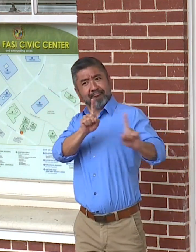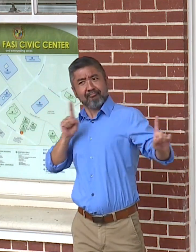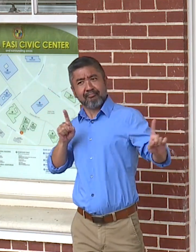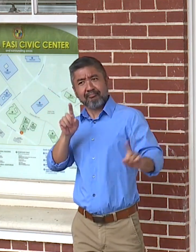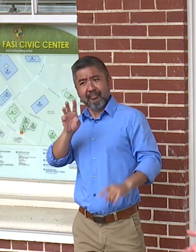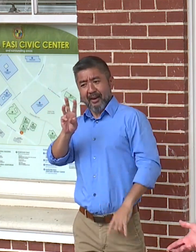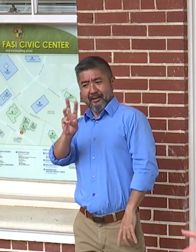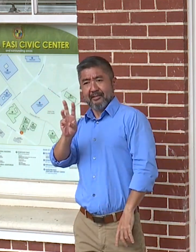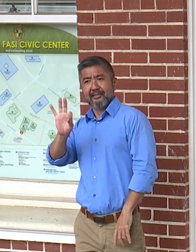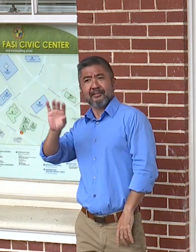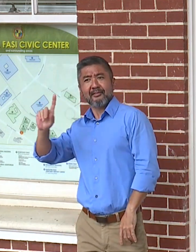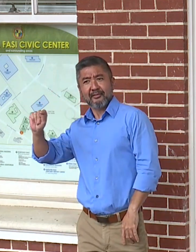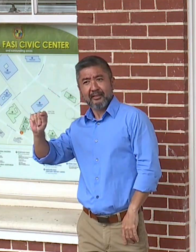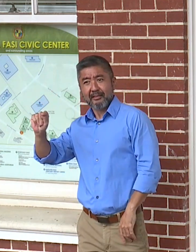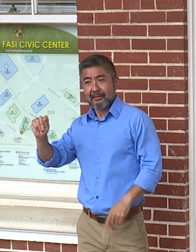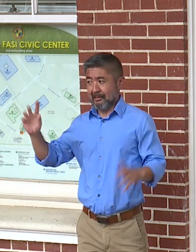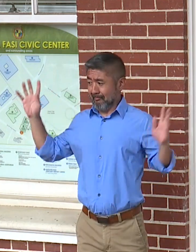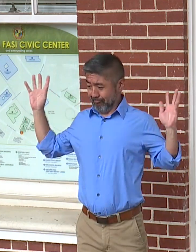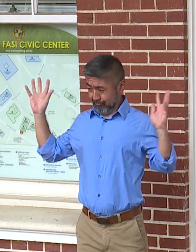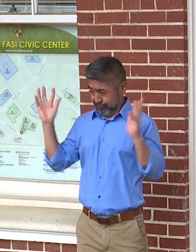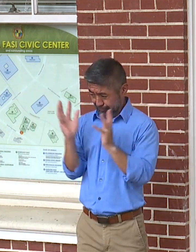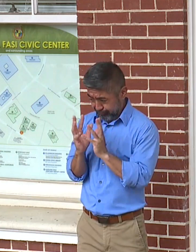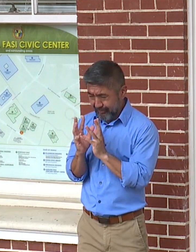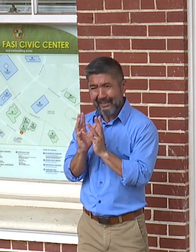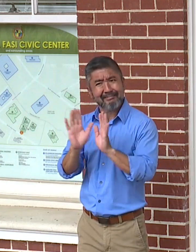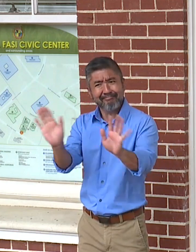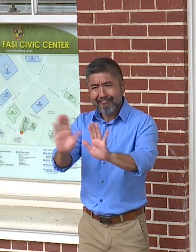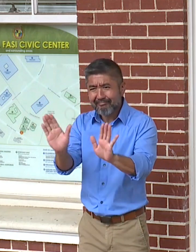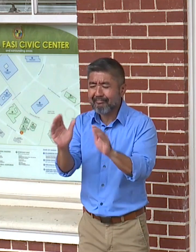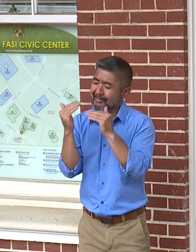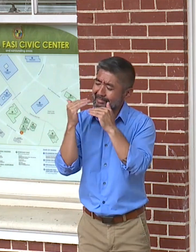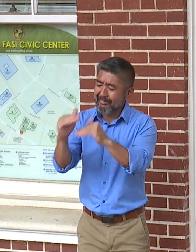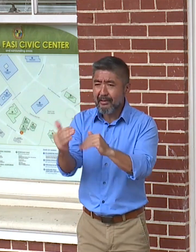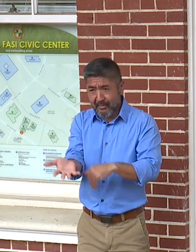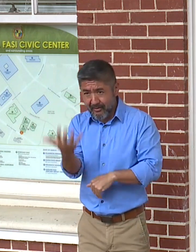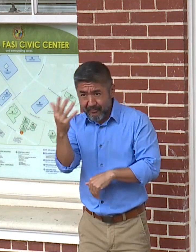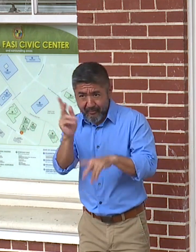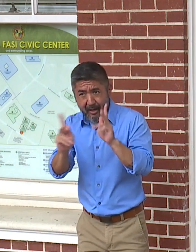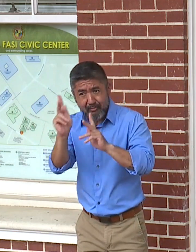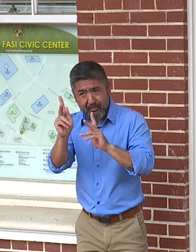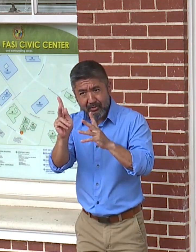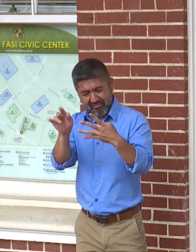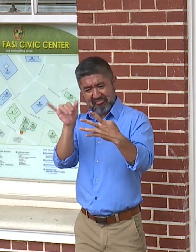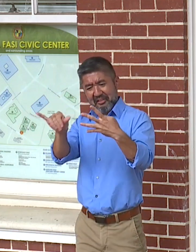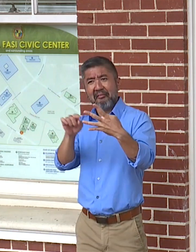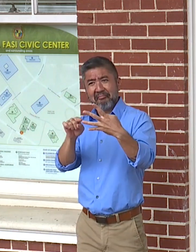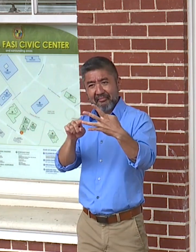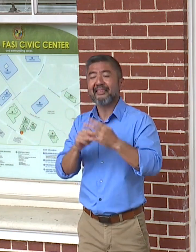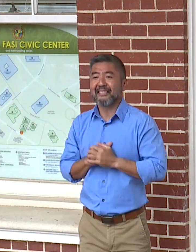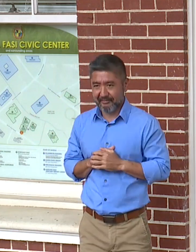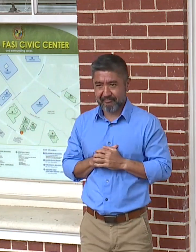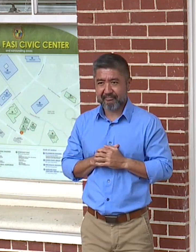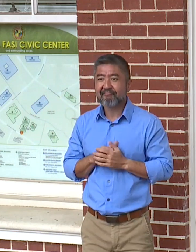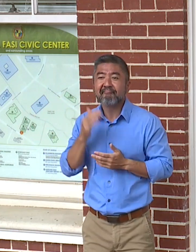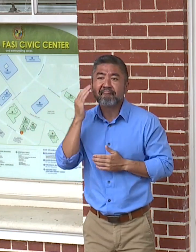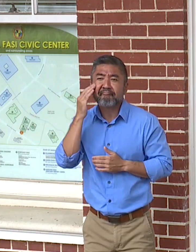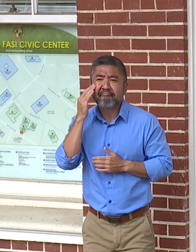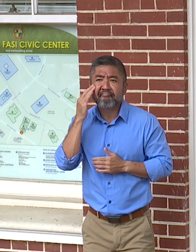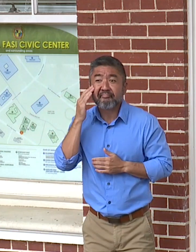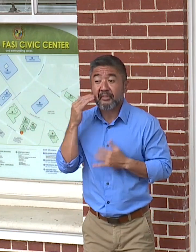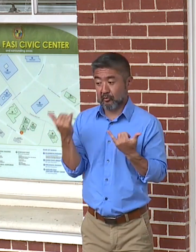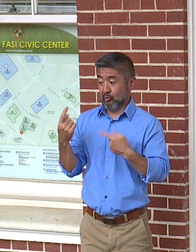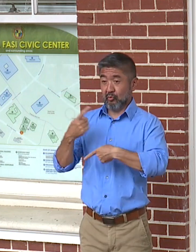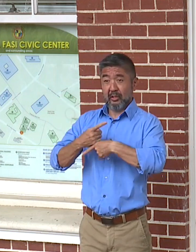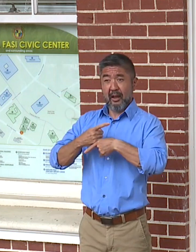and avoiding large groups no more than five. And we can continue. As a result, as you all know, we had 65 cases